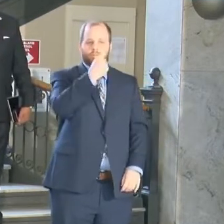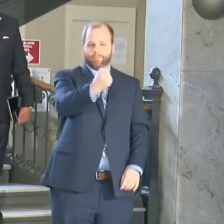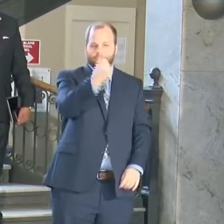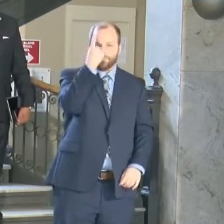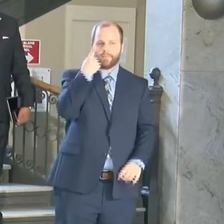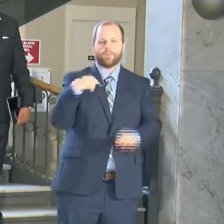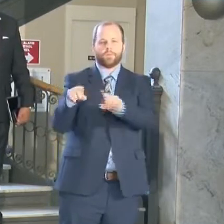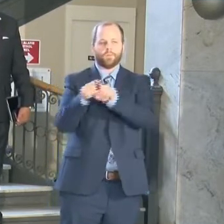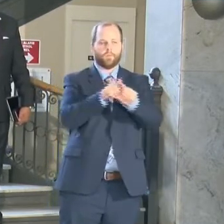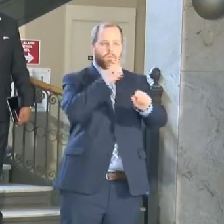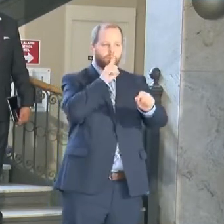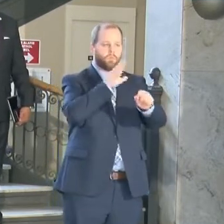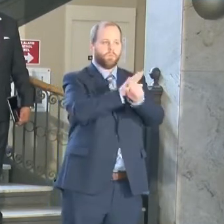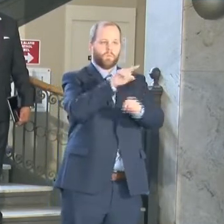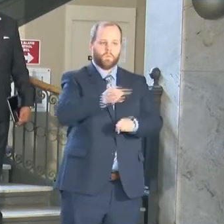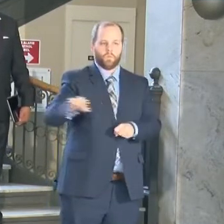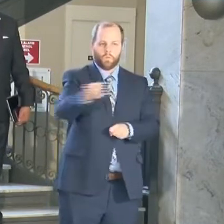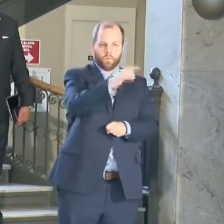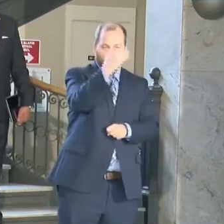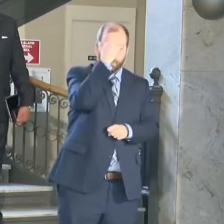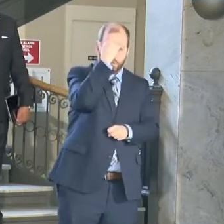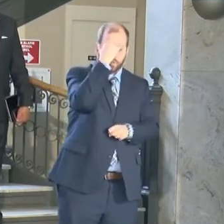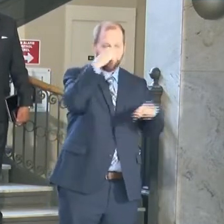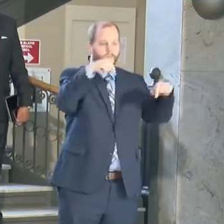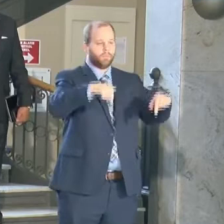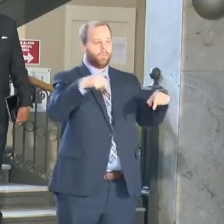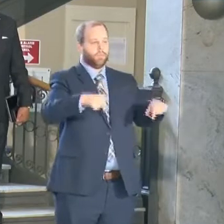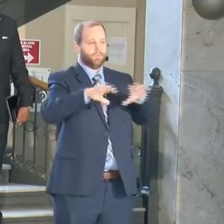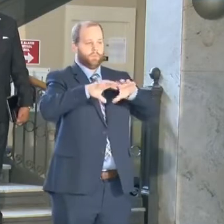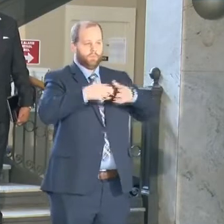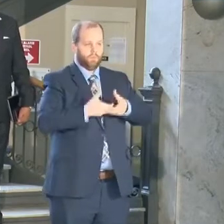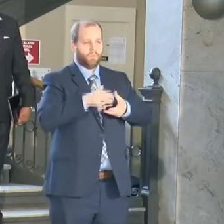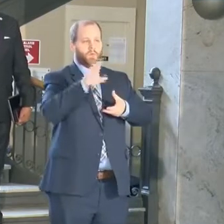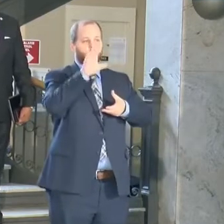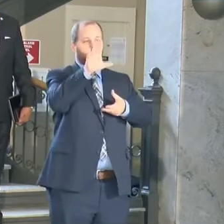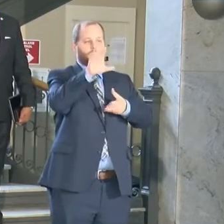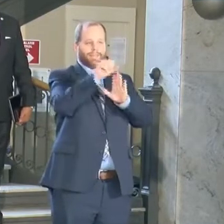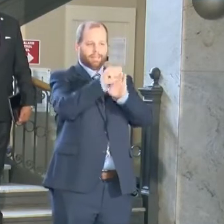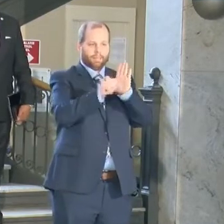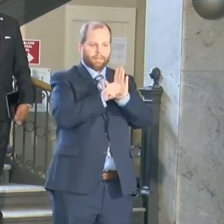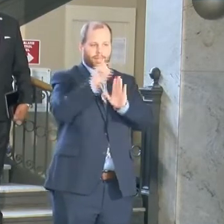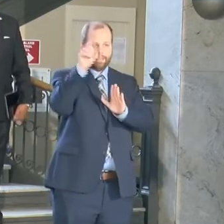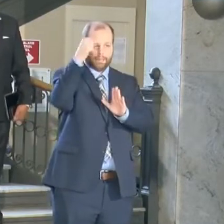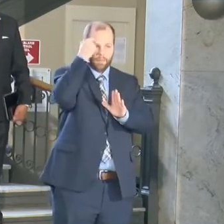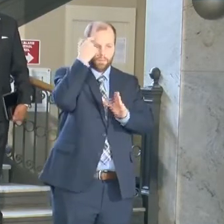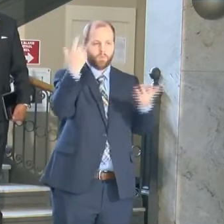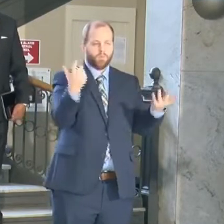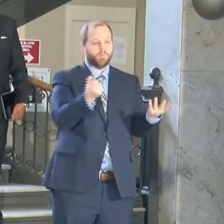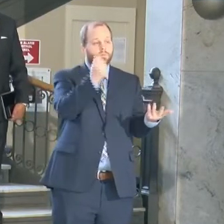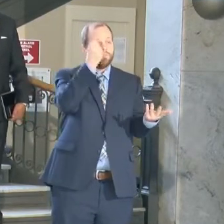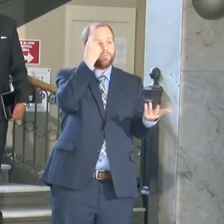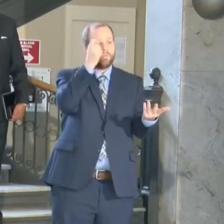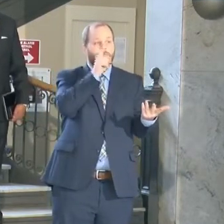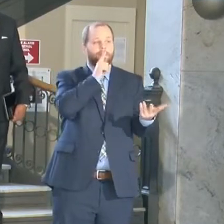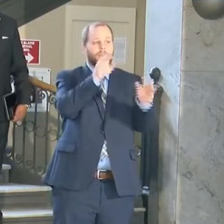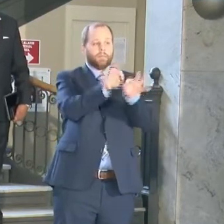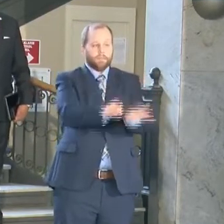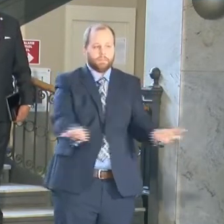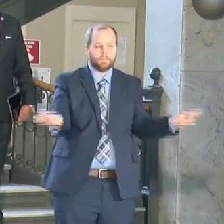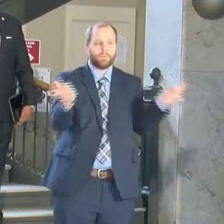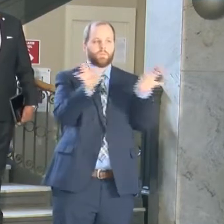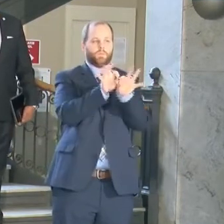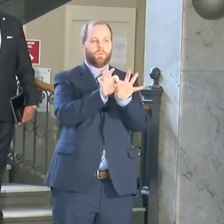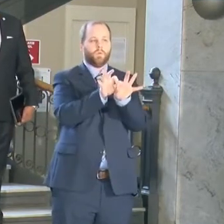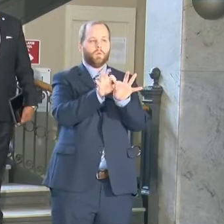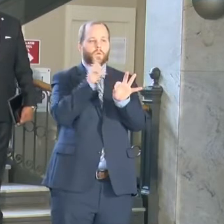to ensure that you know that this administration that your state's capital are sitting understands how important it is to get a hold of